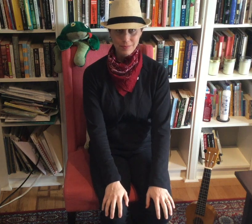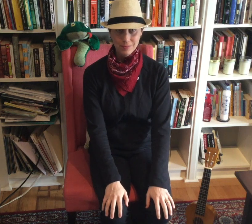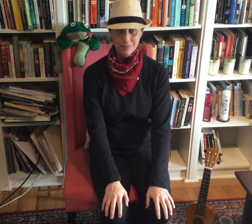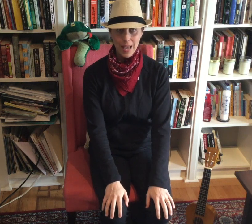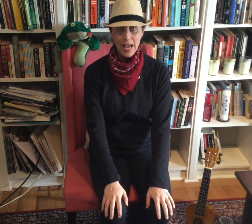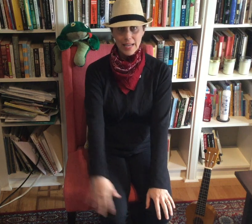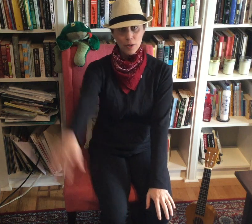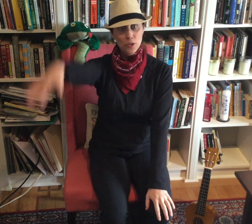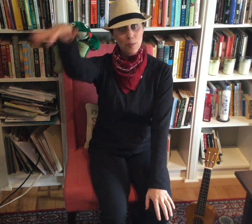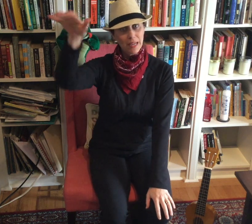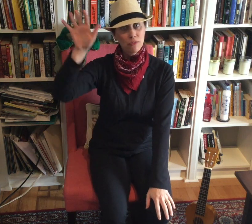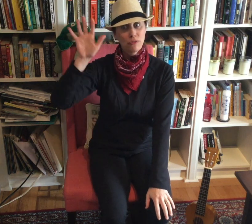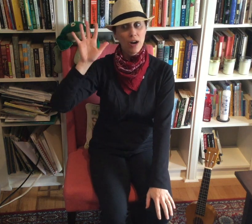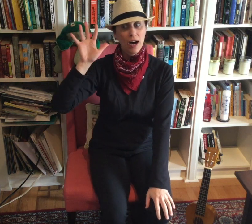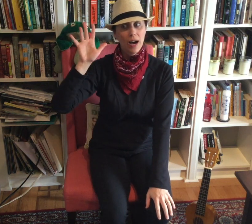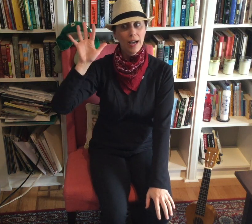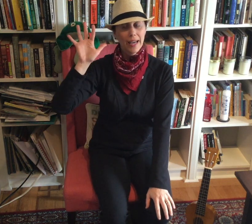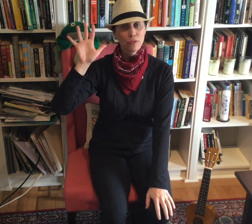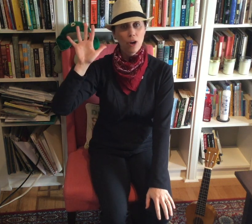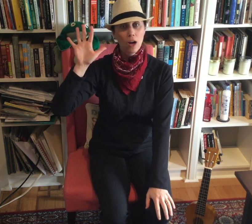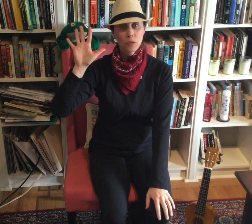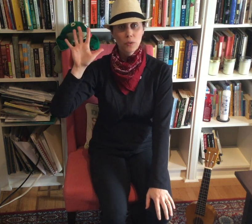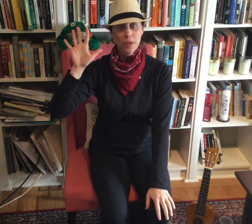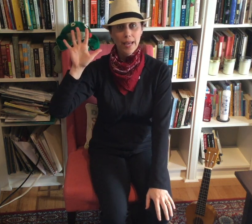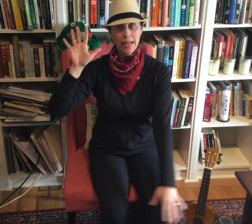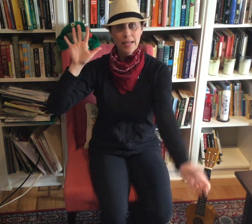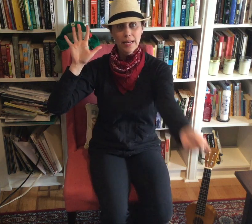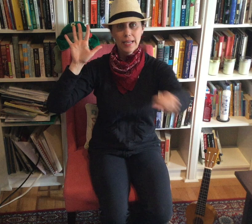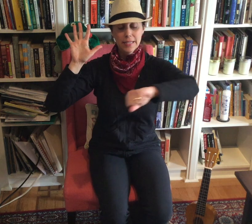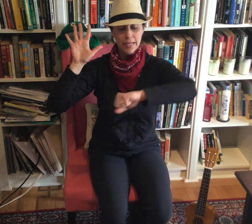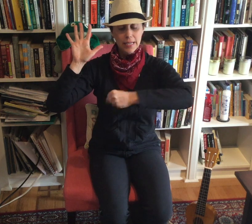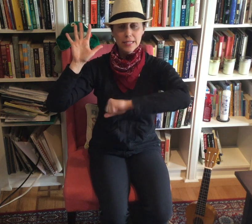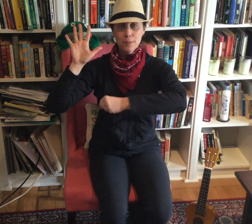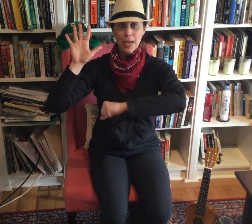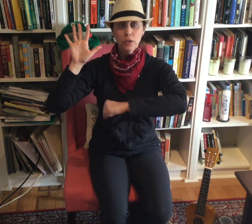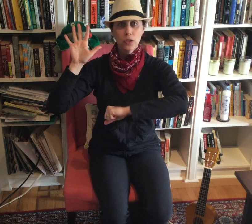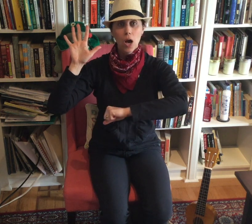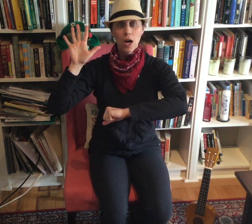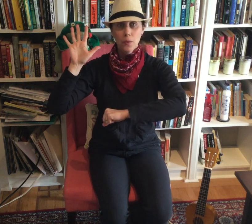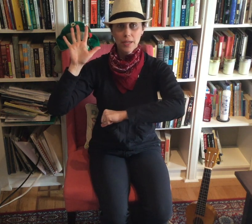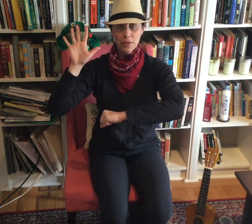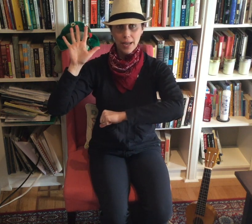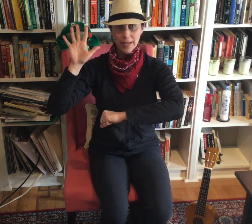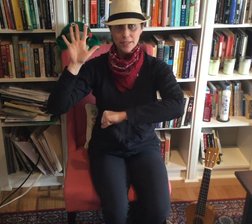Now can you make five frogs with one hand and a nice speckled log with another hand?